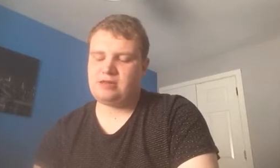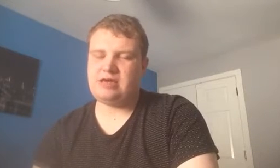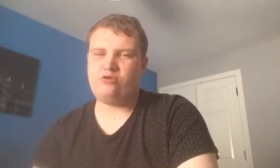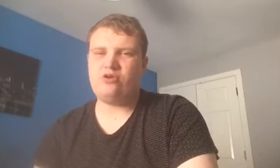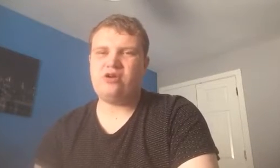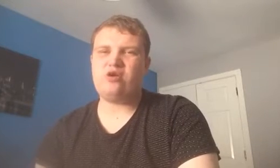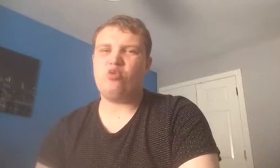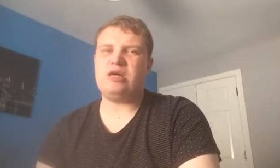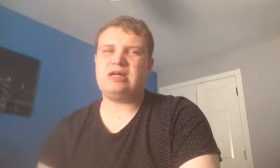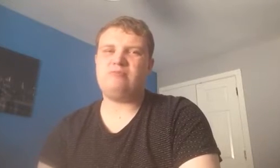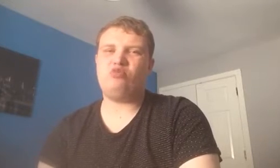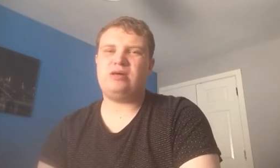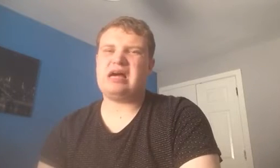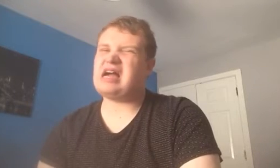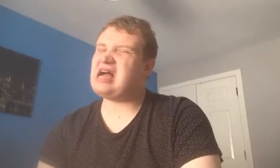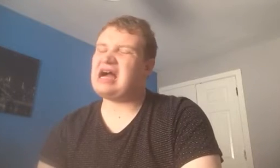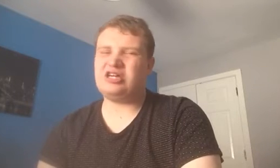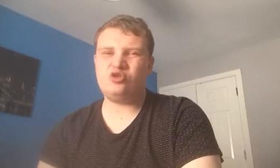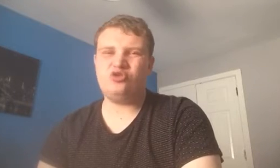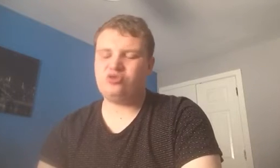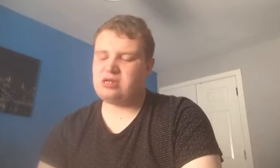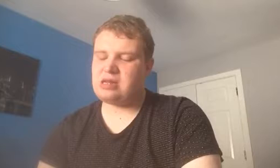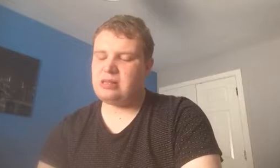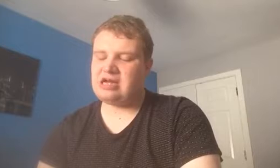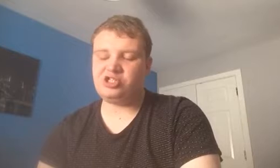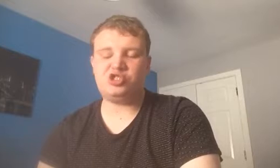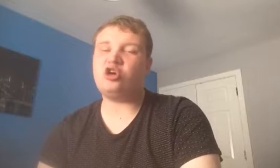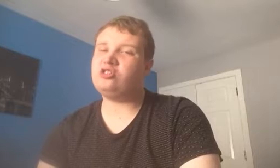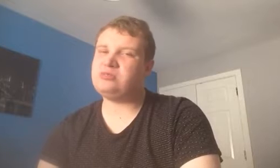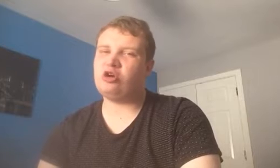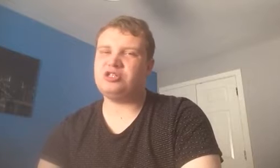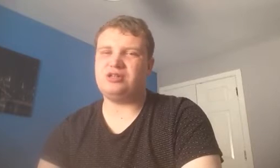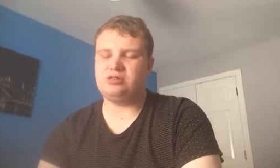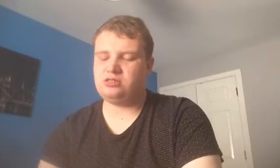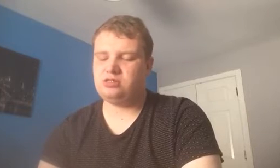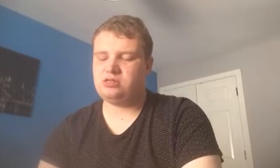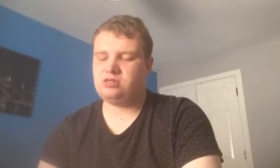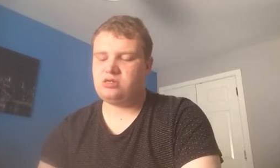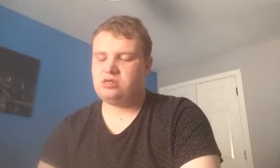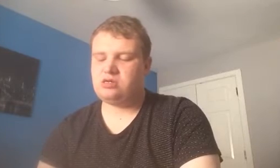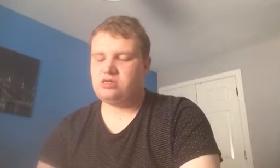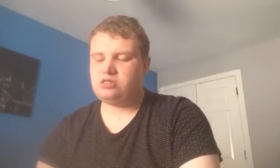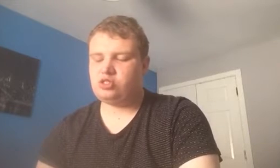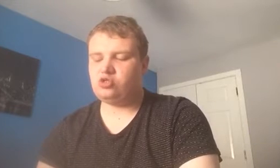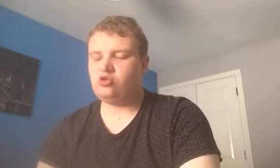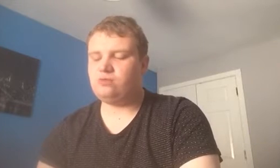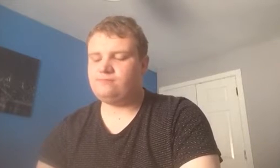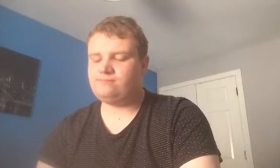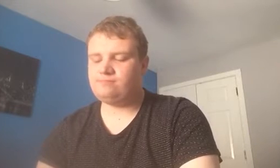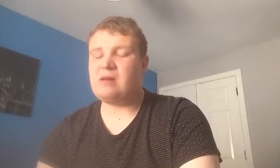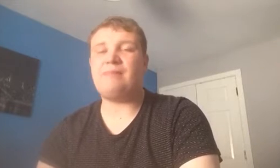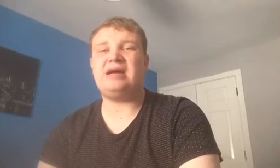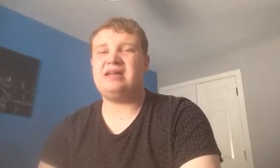Now, whether, I don't, I just saw it this morning. So, but,